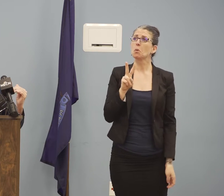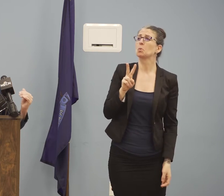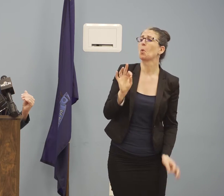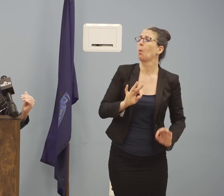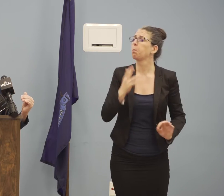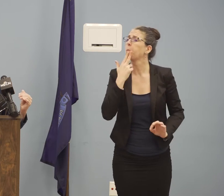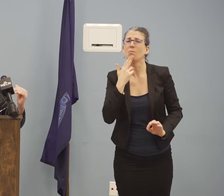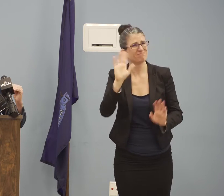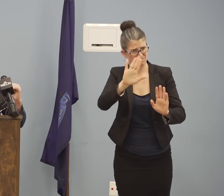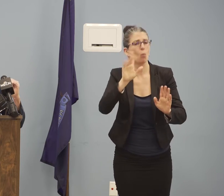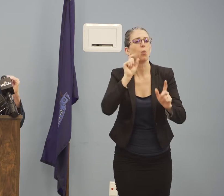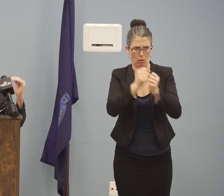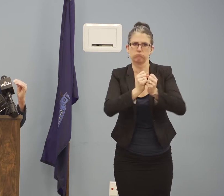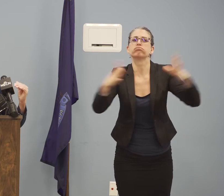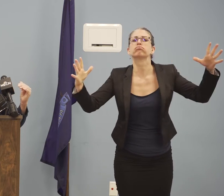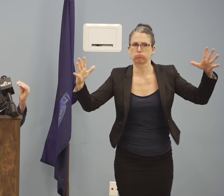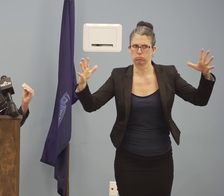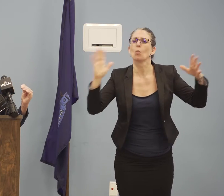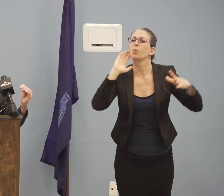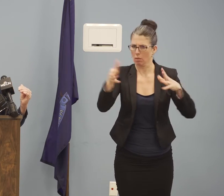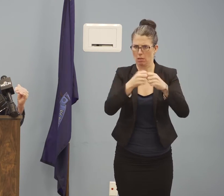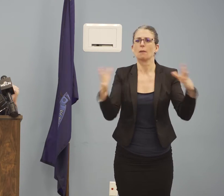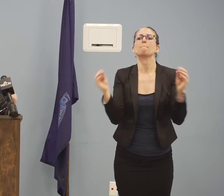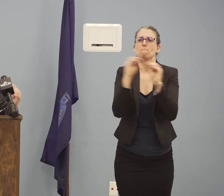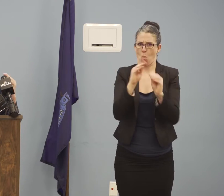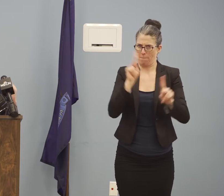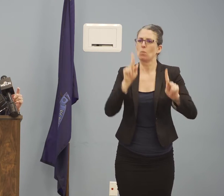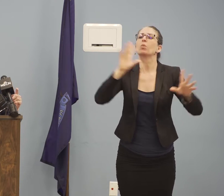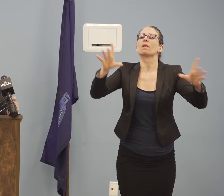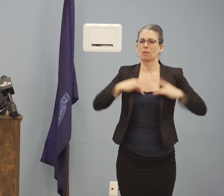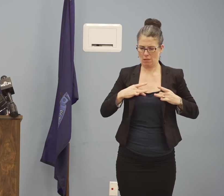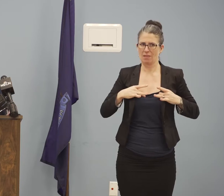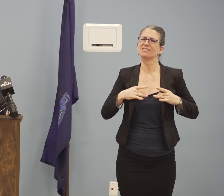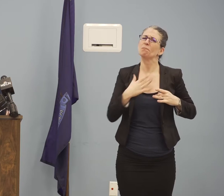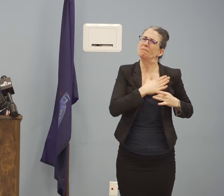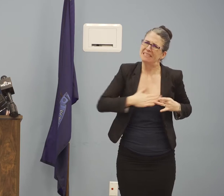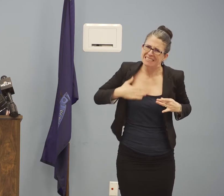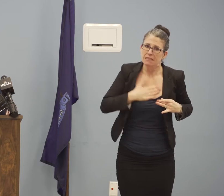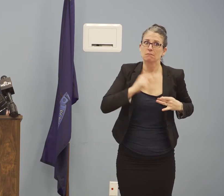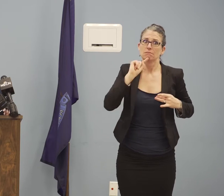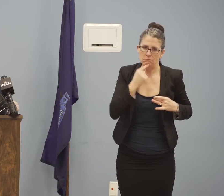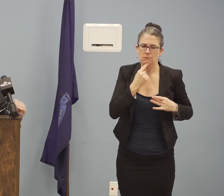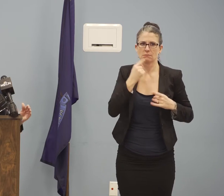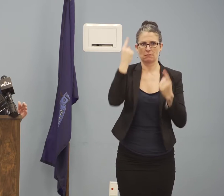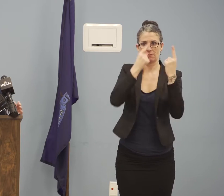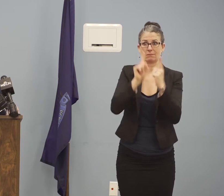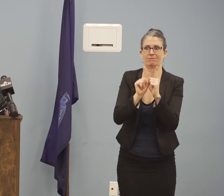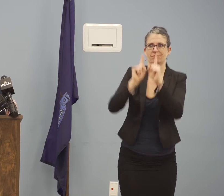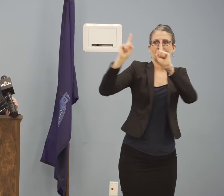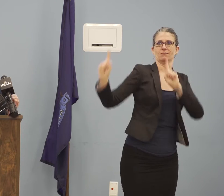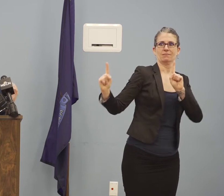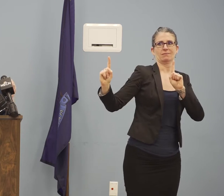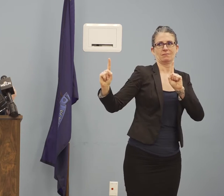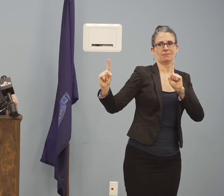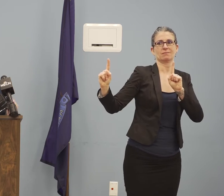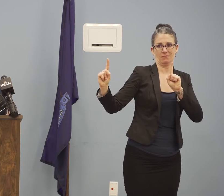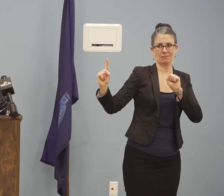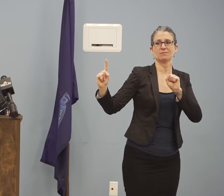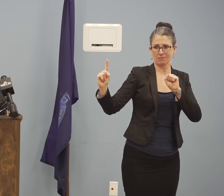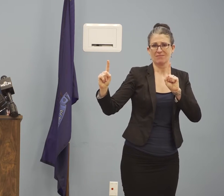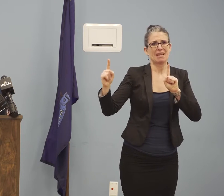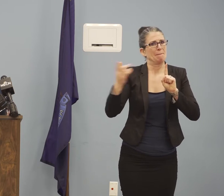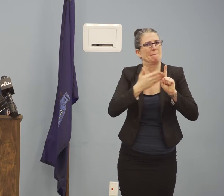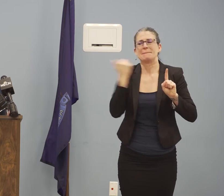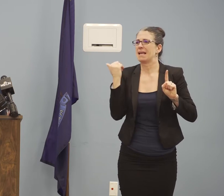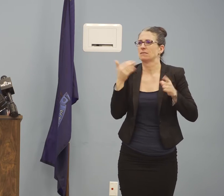social distancing that includes these measures is the most effective method to mitigate its spread and to